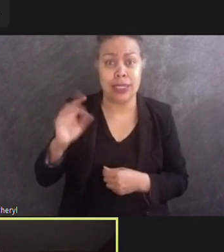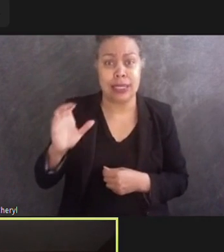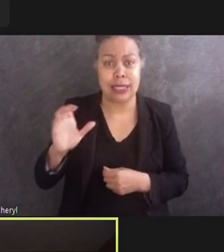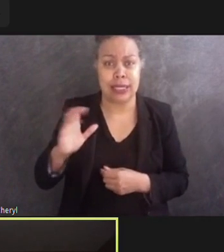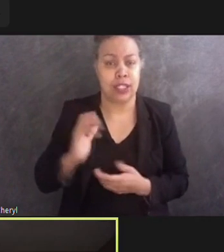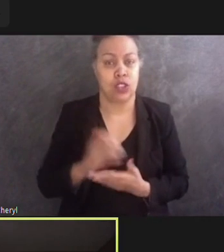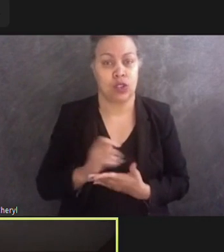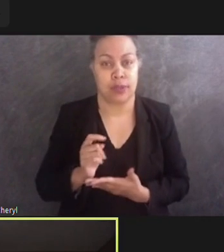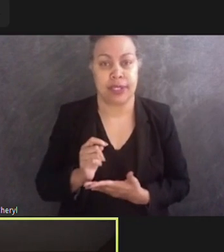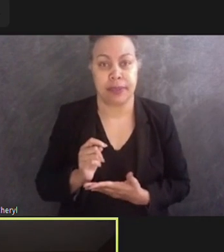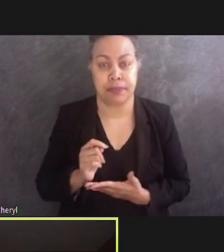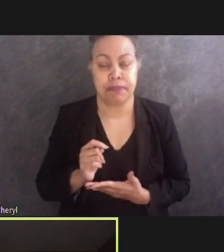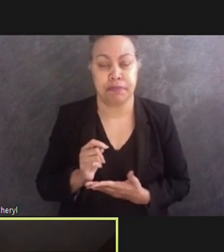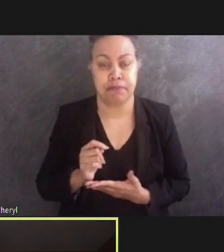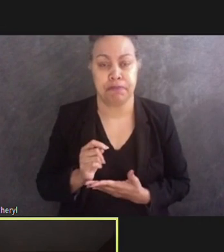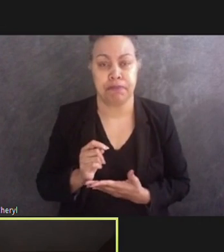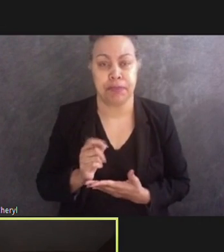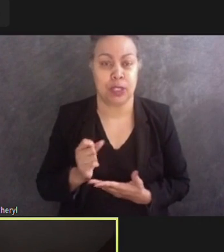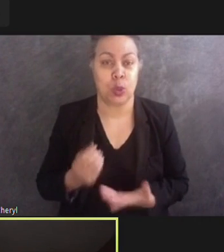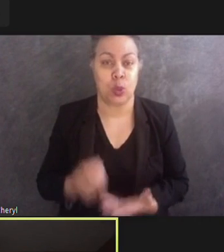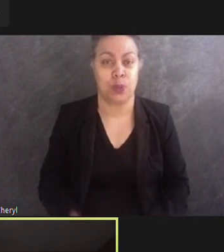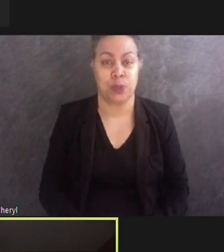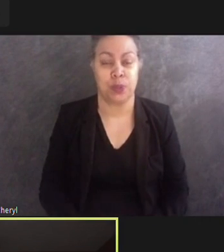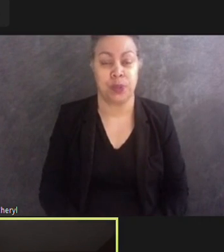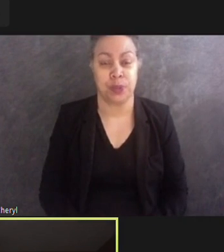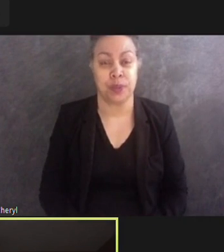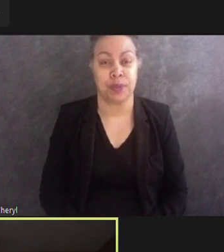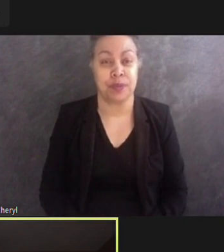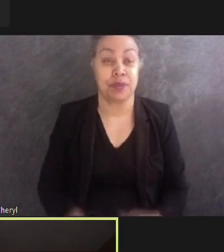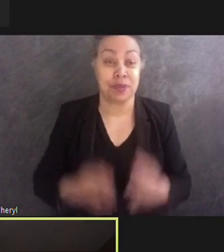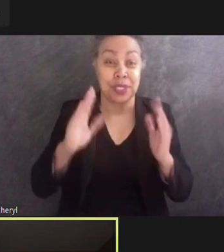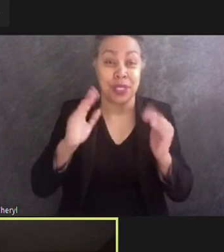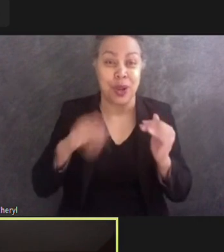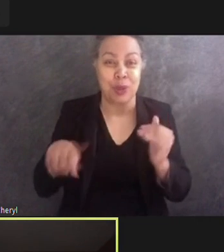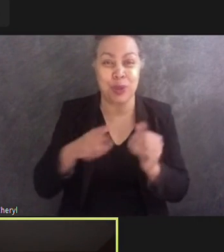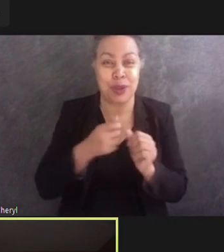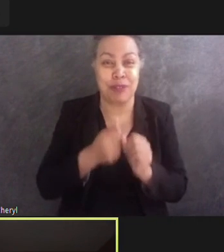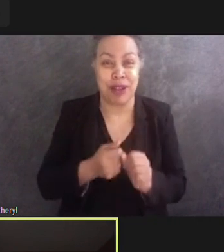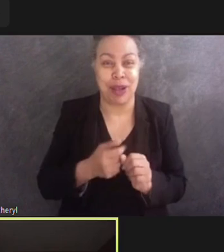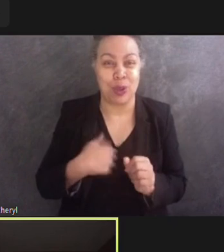So keep, you know, hope you all follow us and come squeak with us.